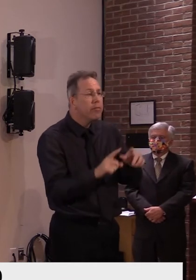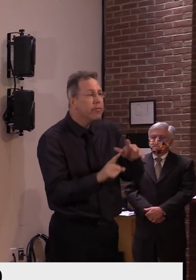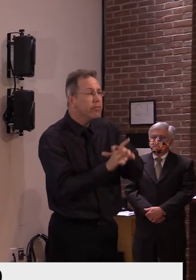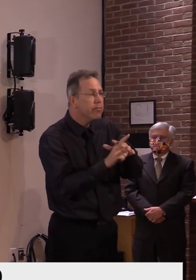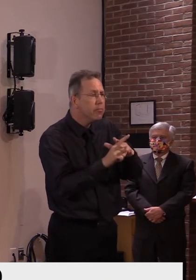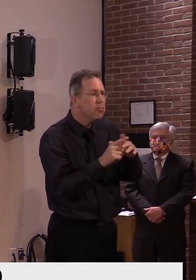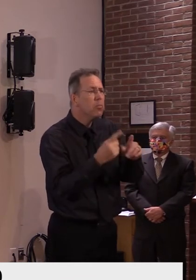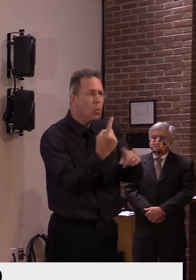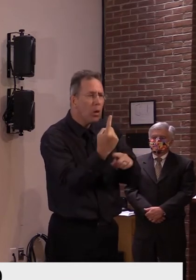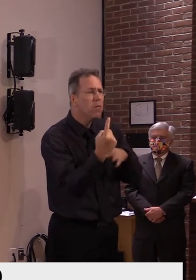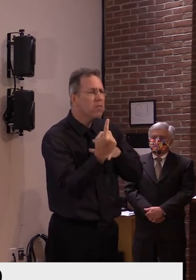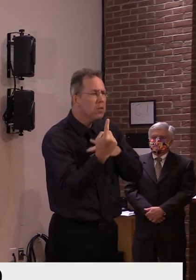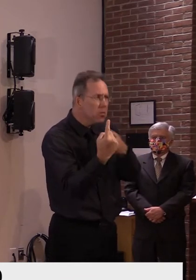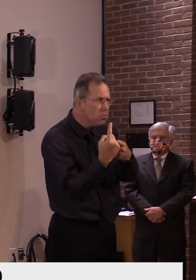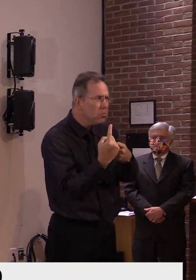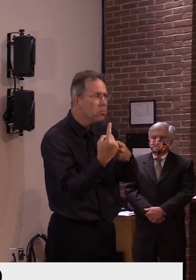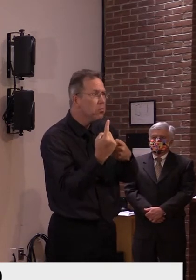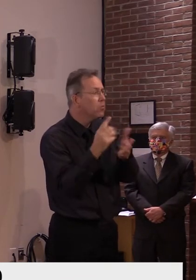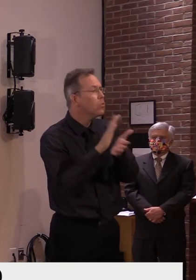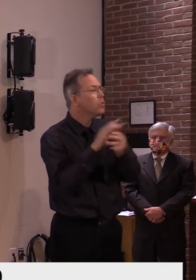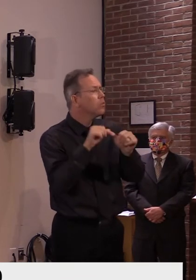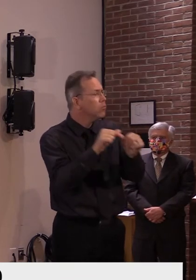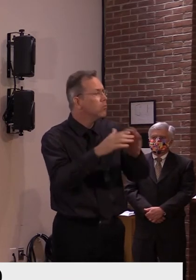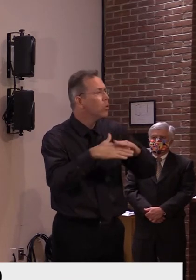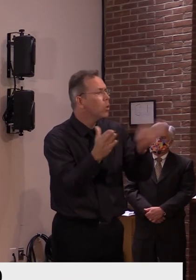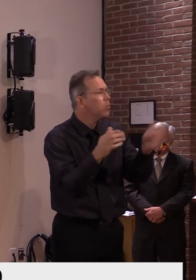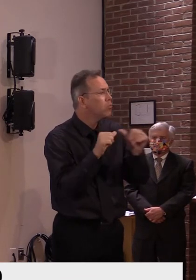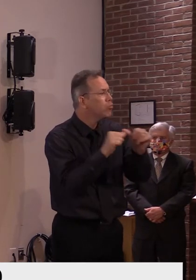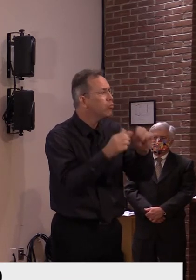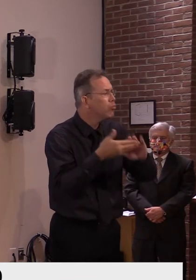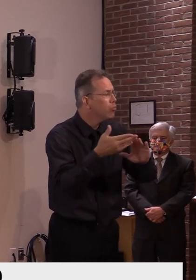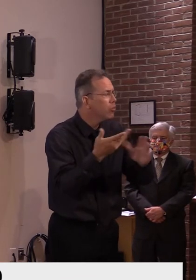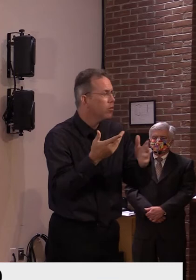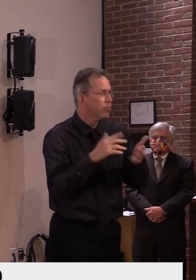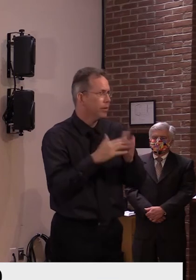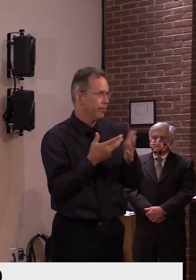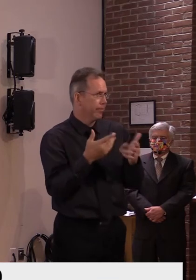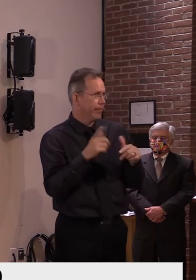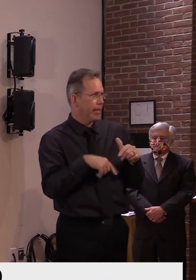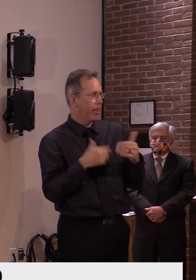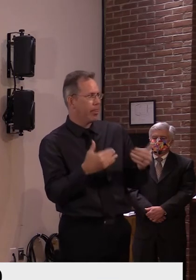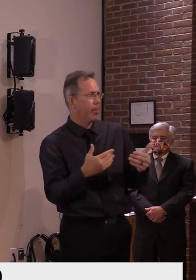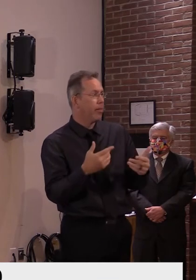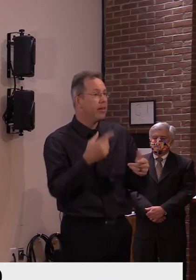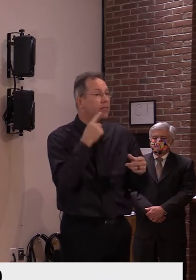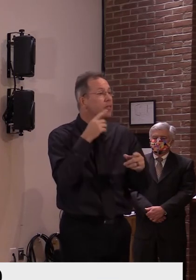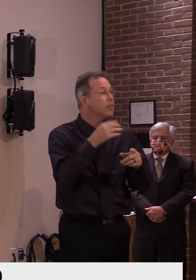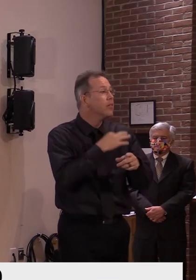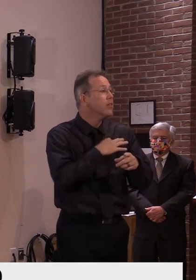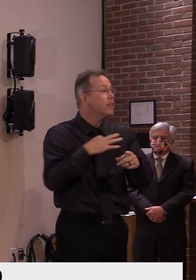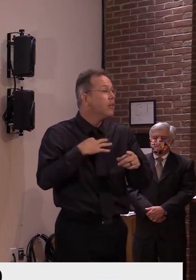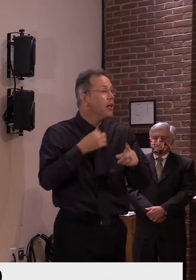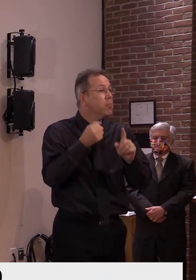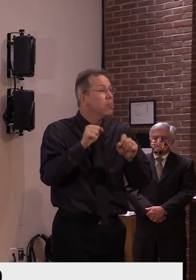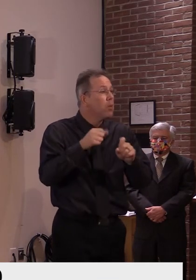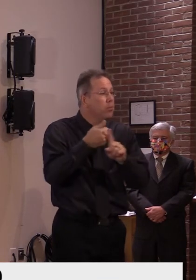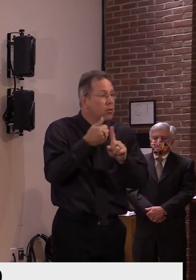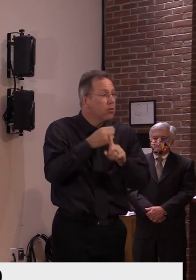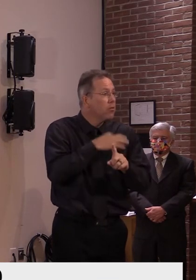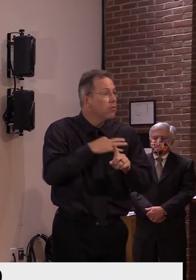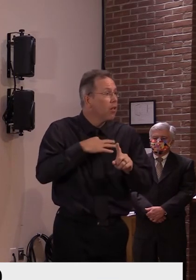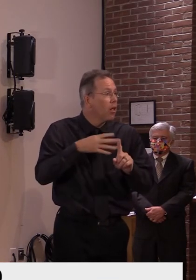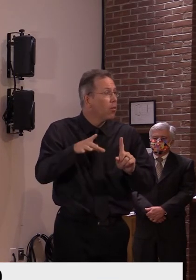staffing considerations or other logistical considerations, the school district chooses to, uh,